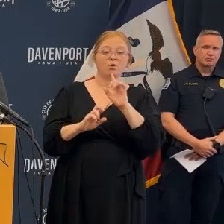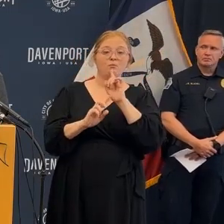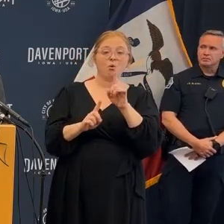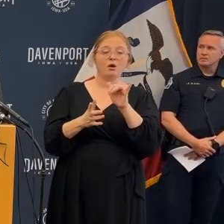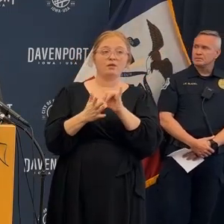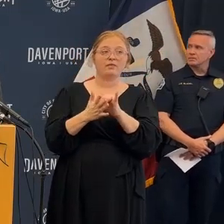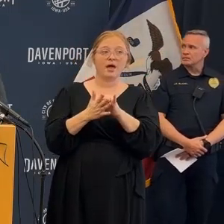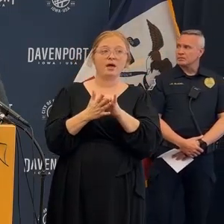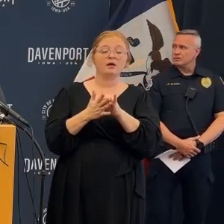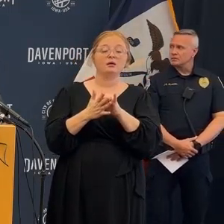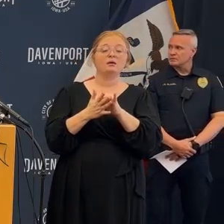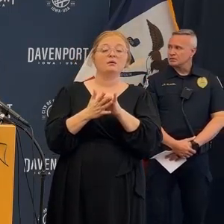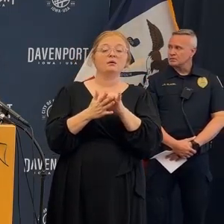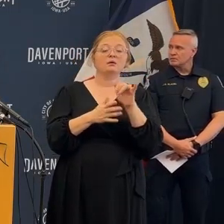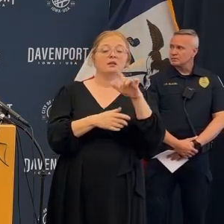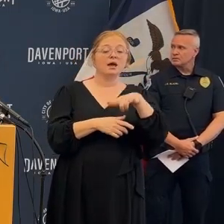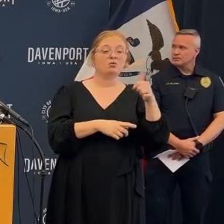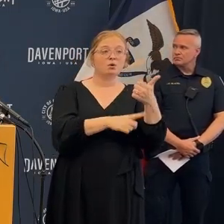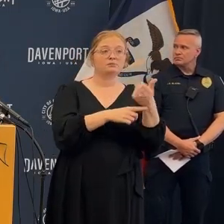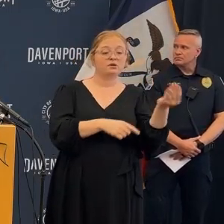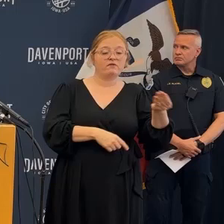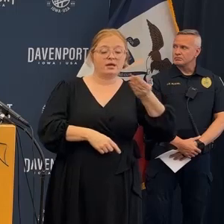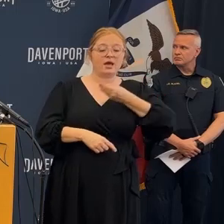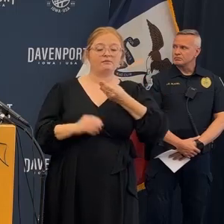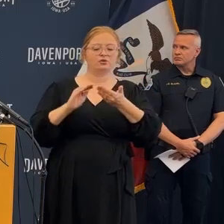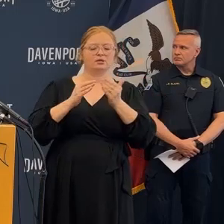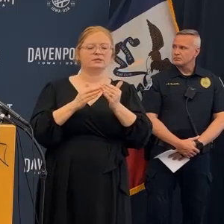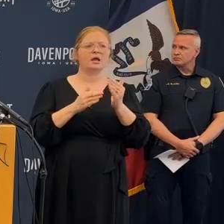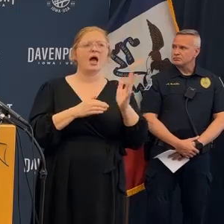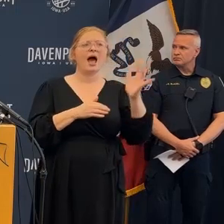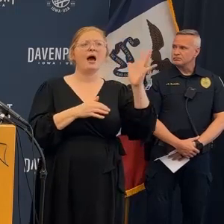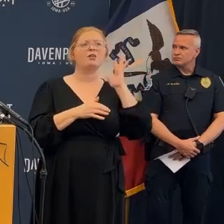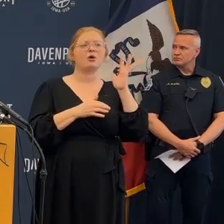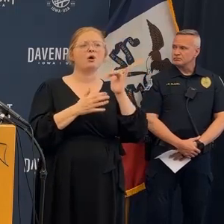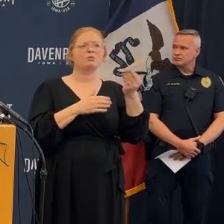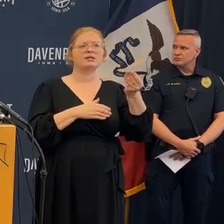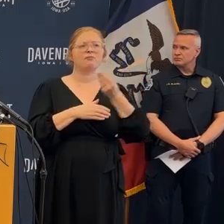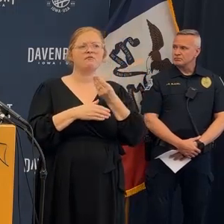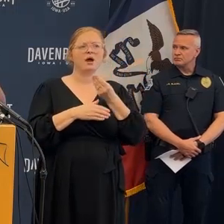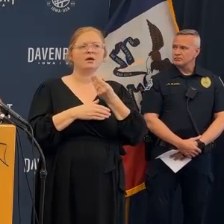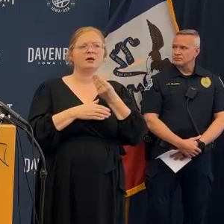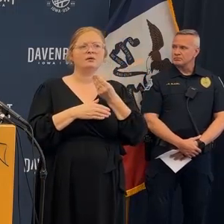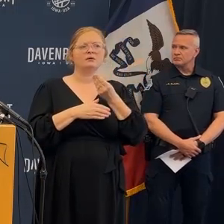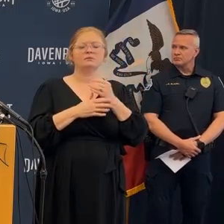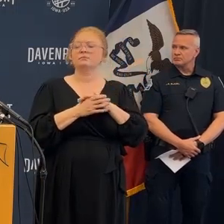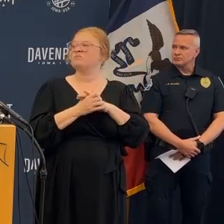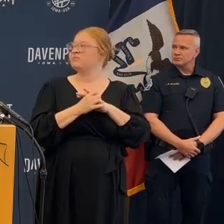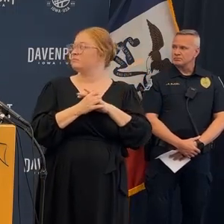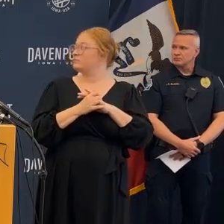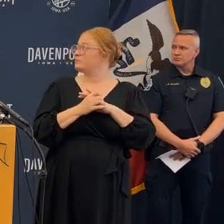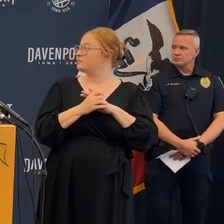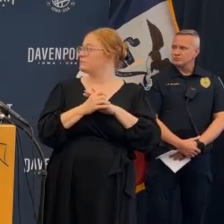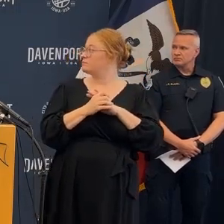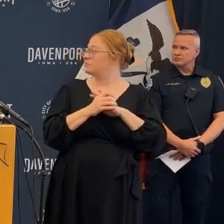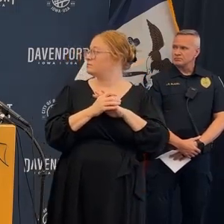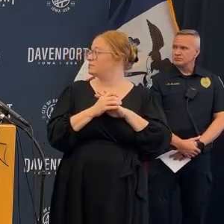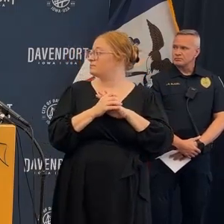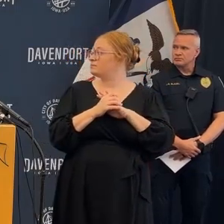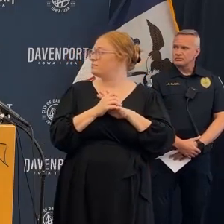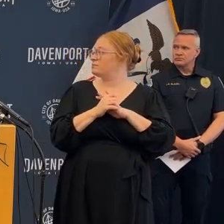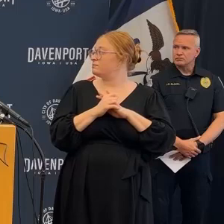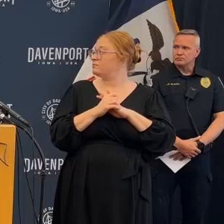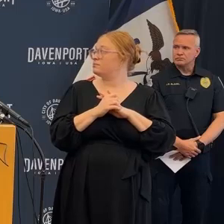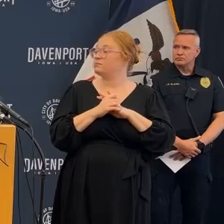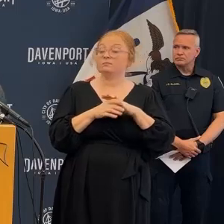that's that would then be the focus and we are already working through that sir the structural engineering